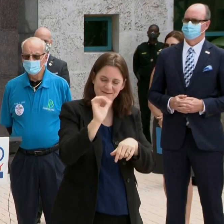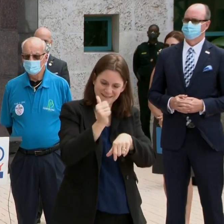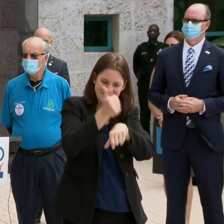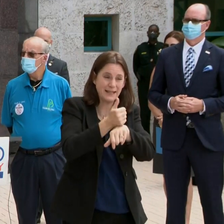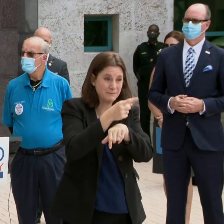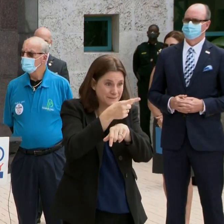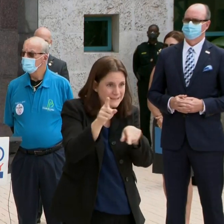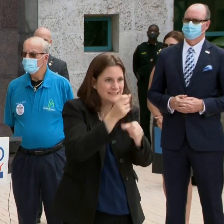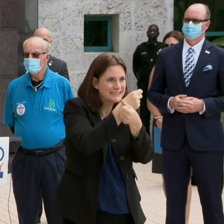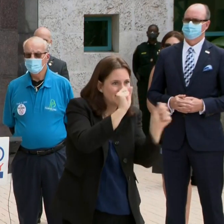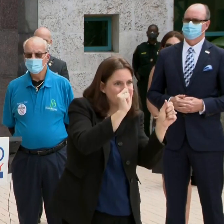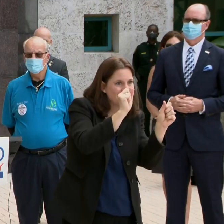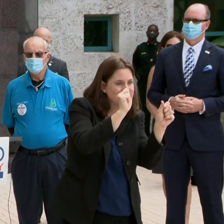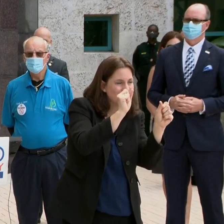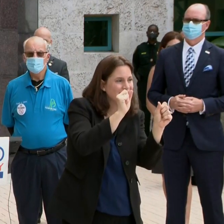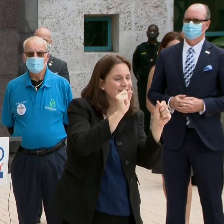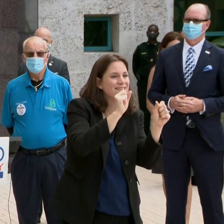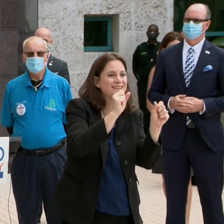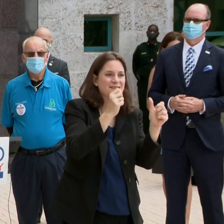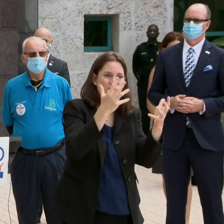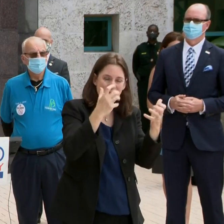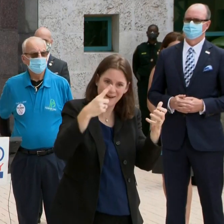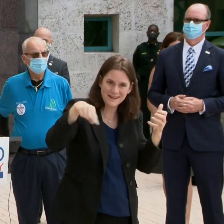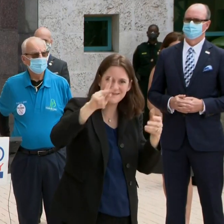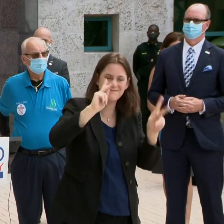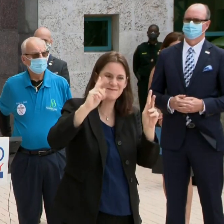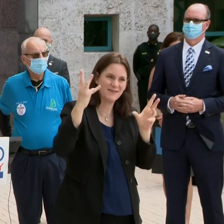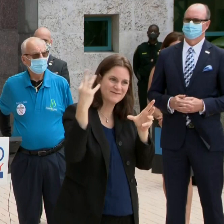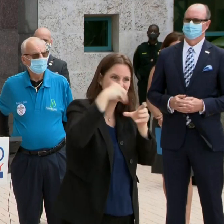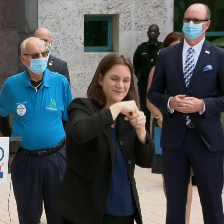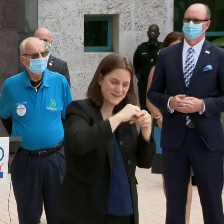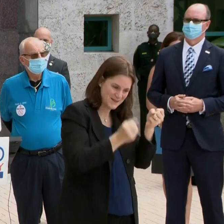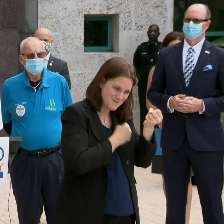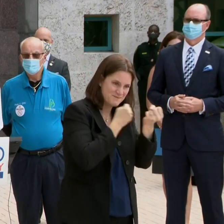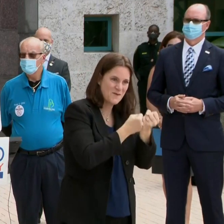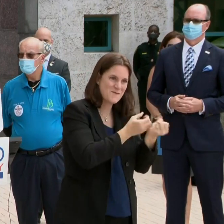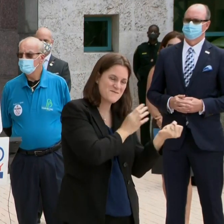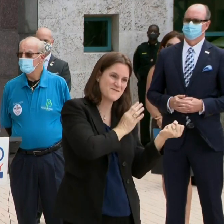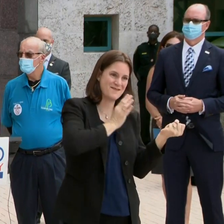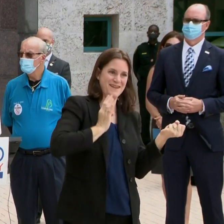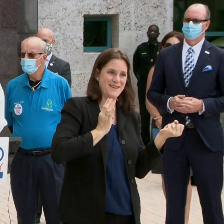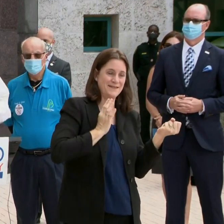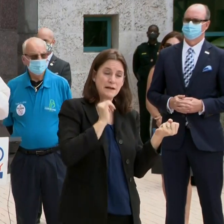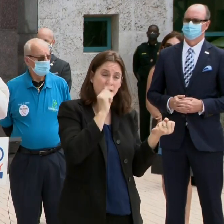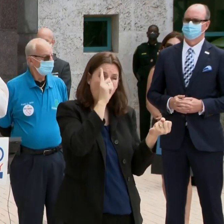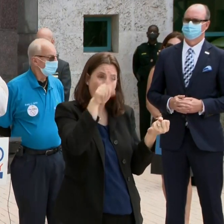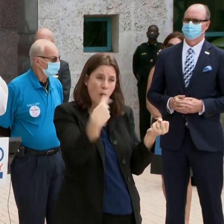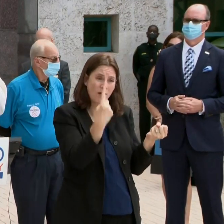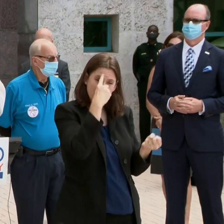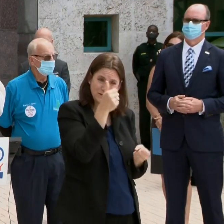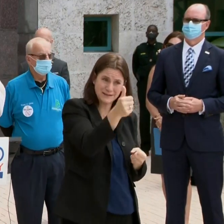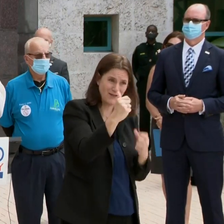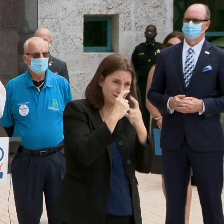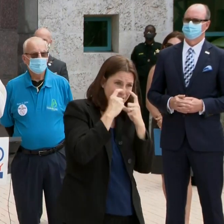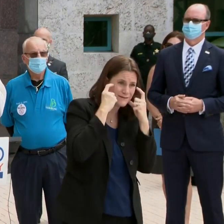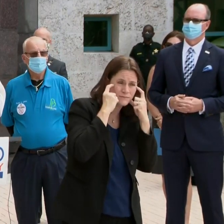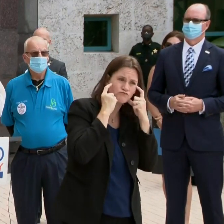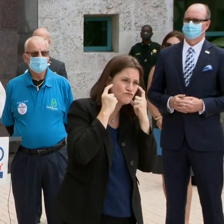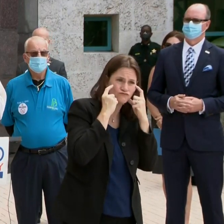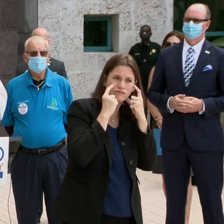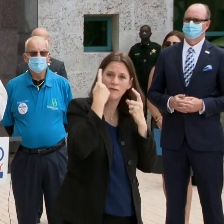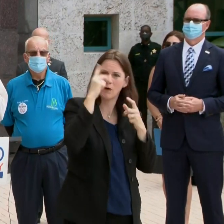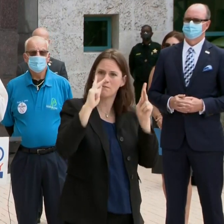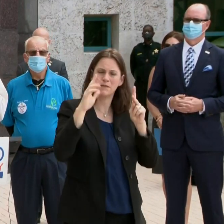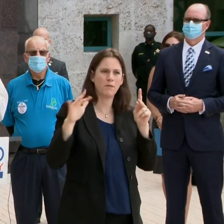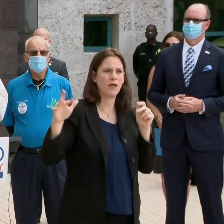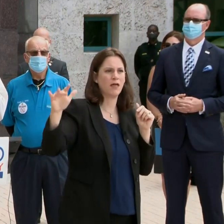safety and get folks to participate, be supporters of Broward. It's not necessarily for yourself that you wear this face mask. It's for